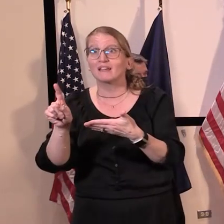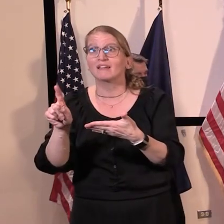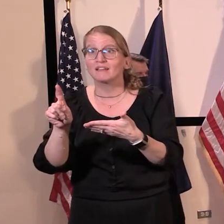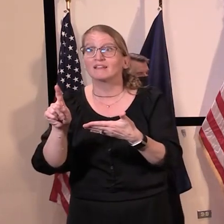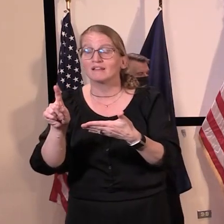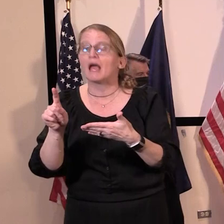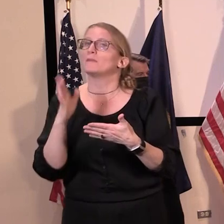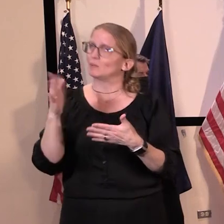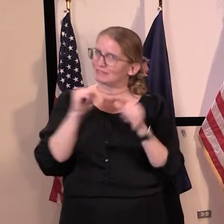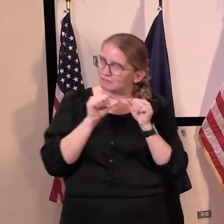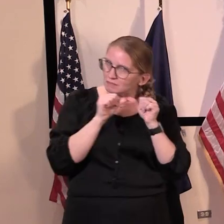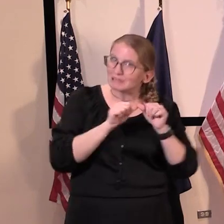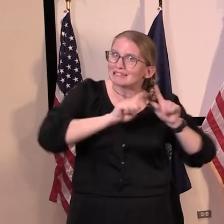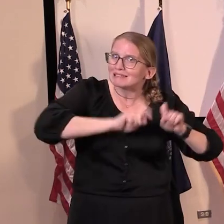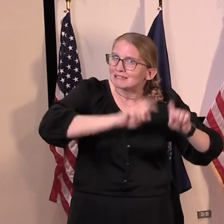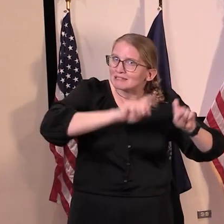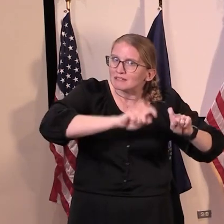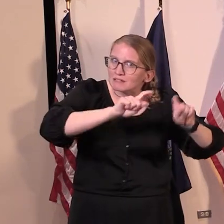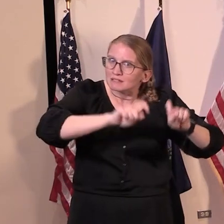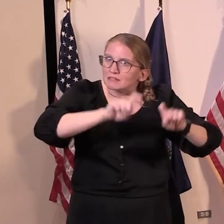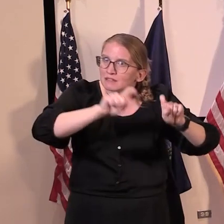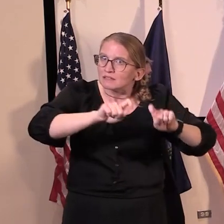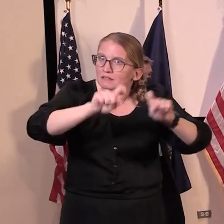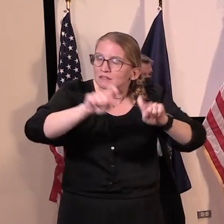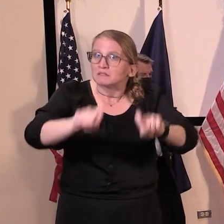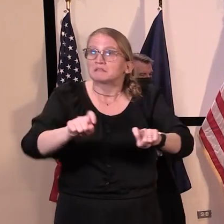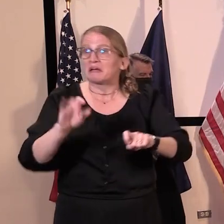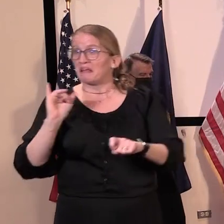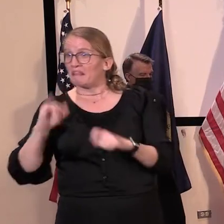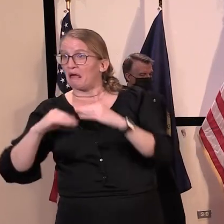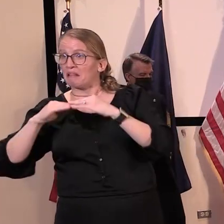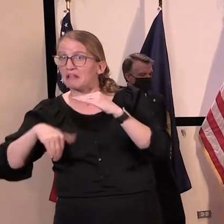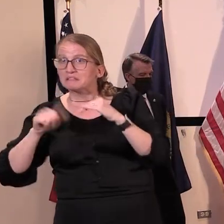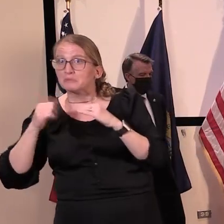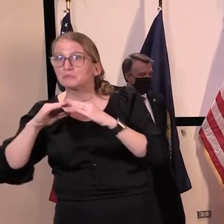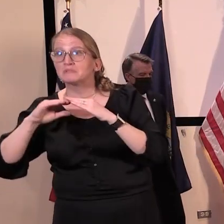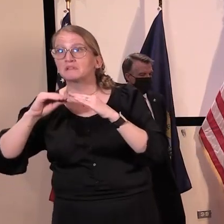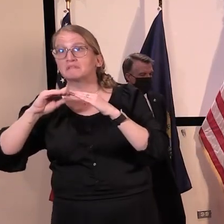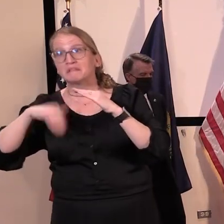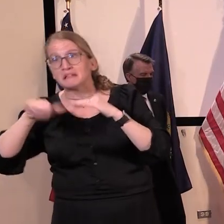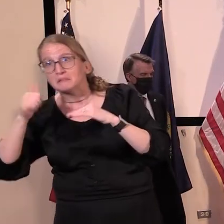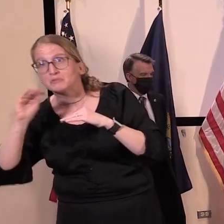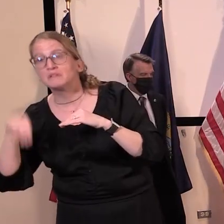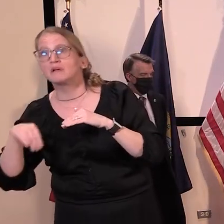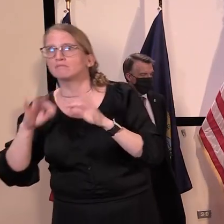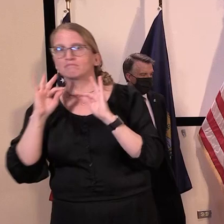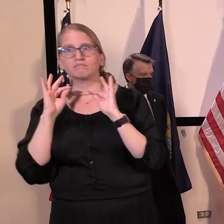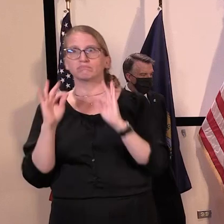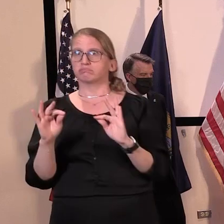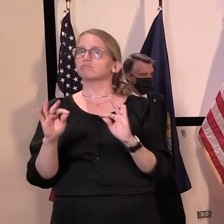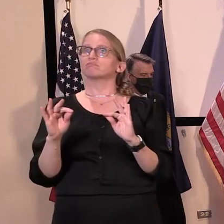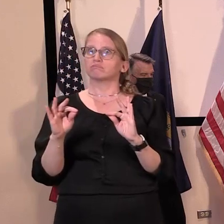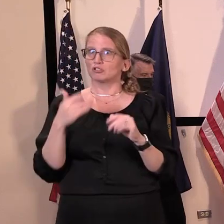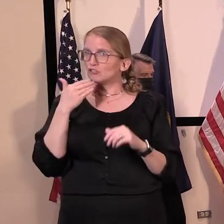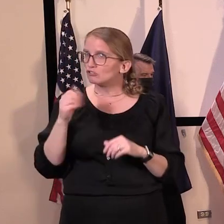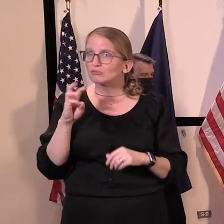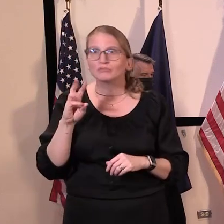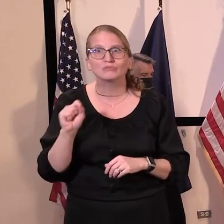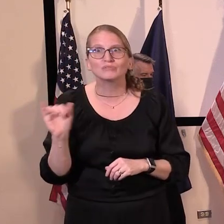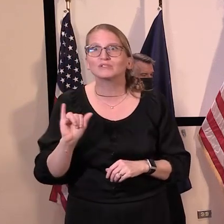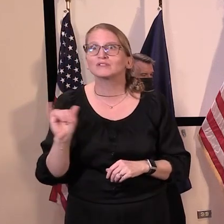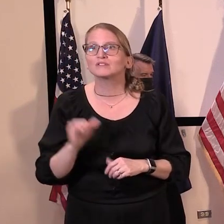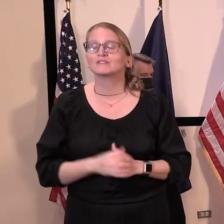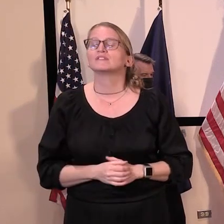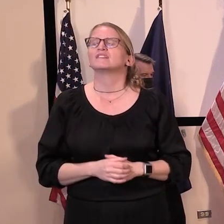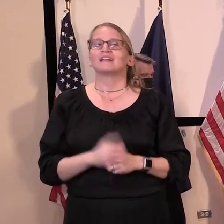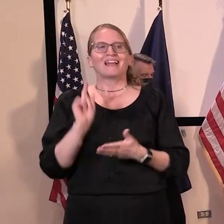consistent testing, all very good indicators. Looking ahead, we mentioned last week that we had partnered with